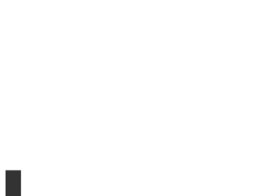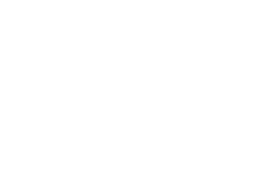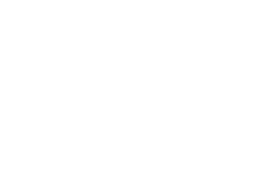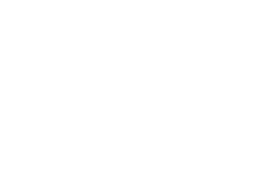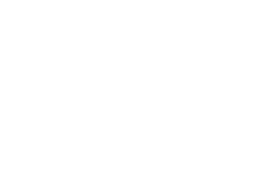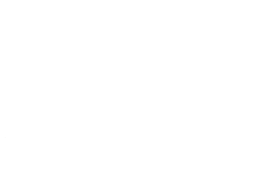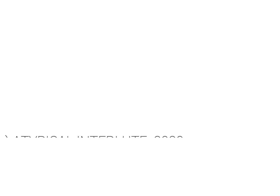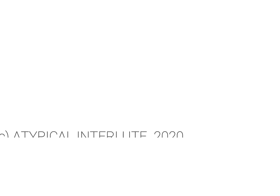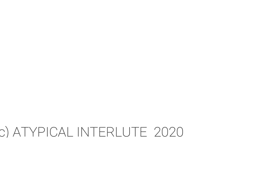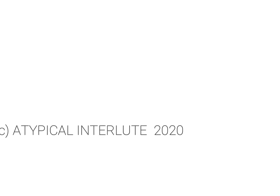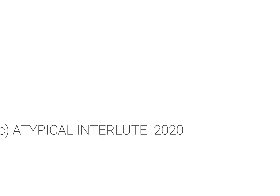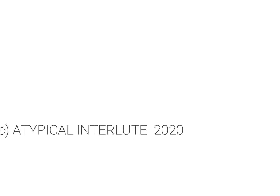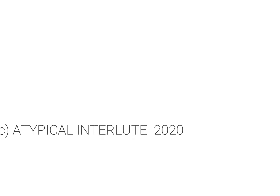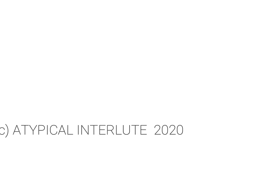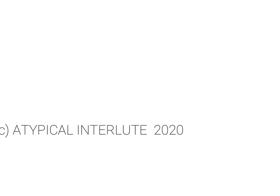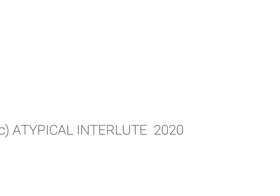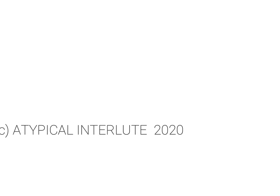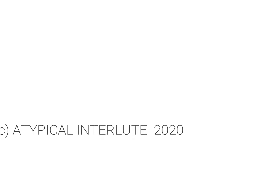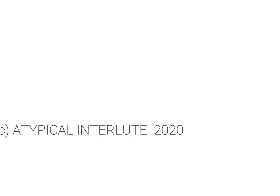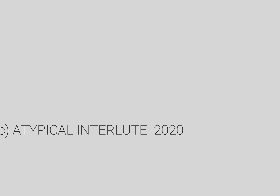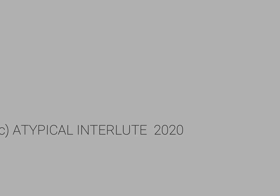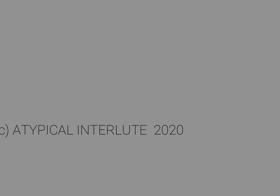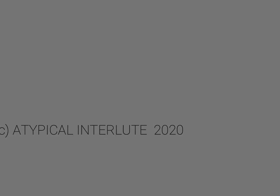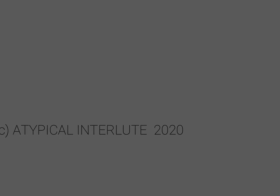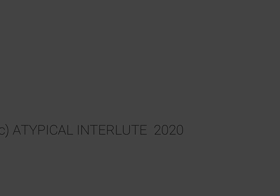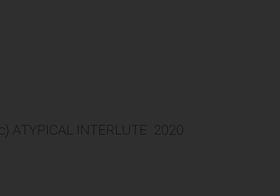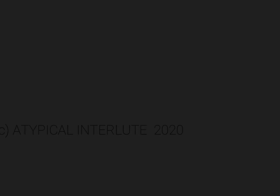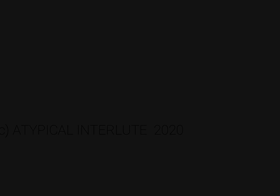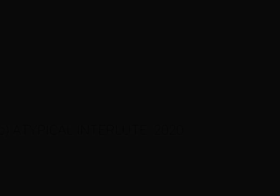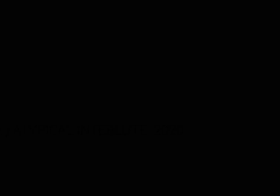And so I'll this a two-night of can't see you I big mother. birthday. you, I did moment. But you hold Thank